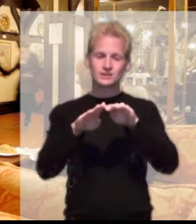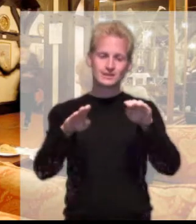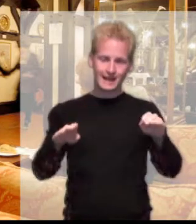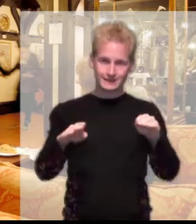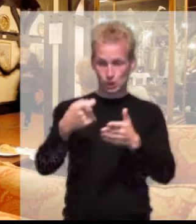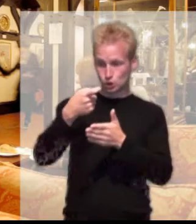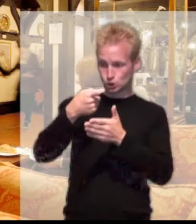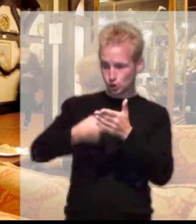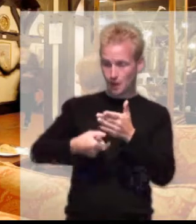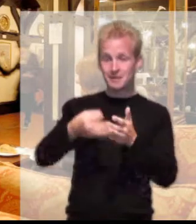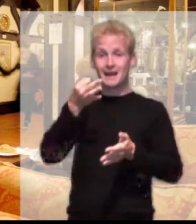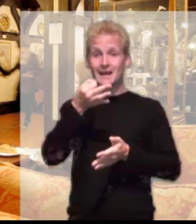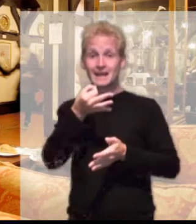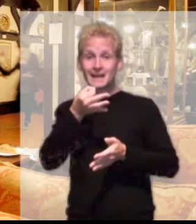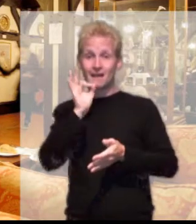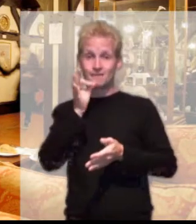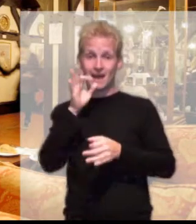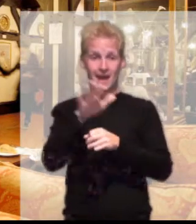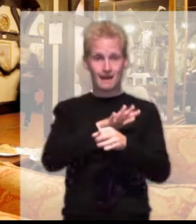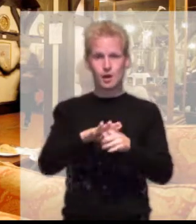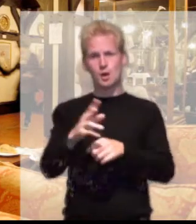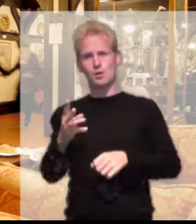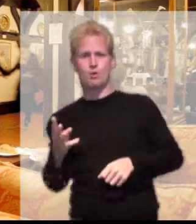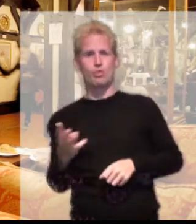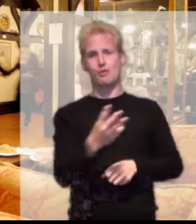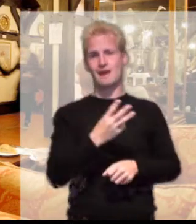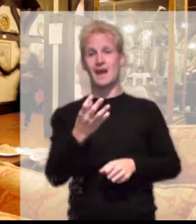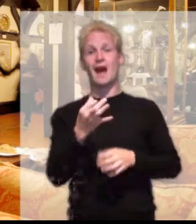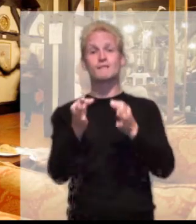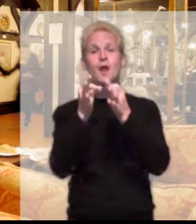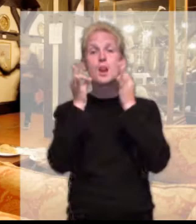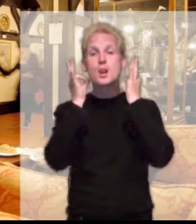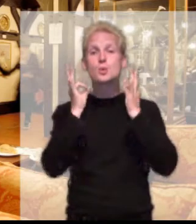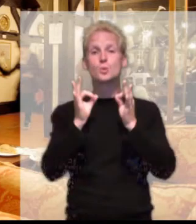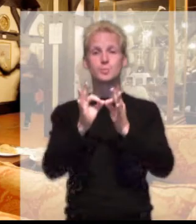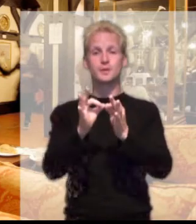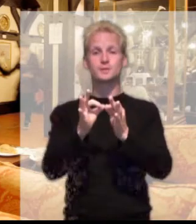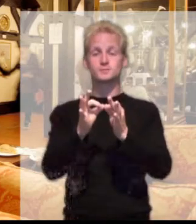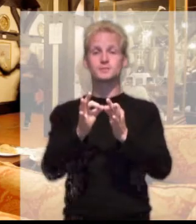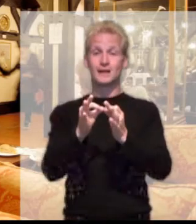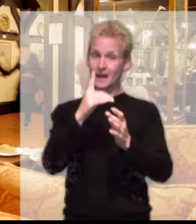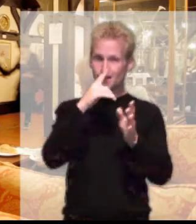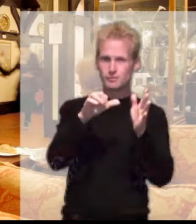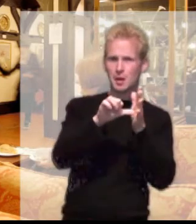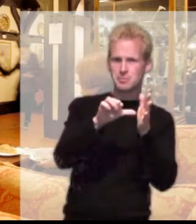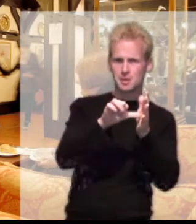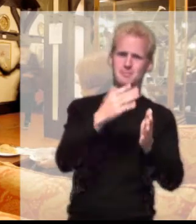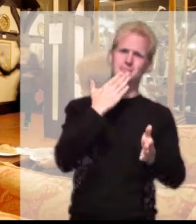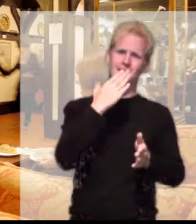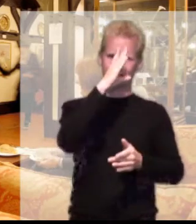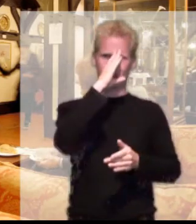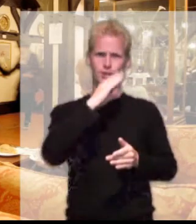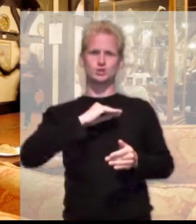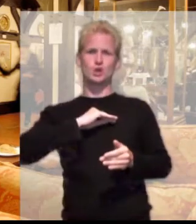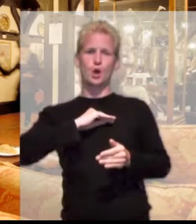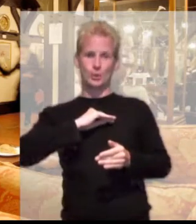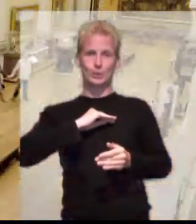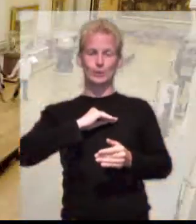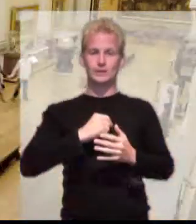and cafe serving area have induction loops. Let us know if you have a problem using them. The main